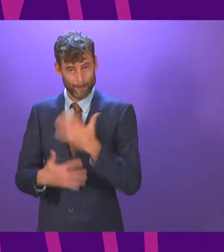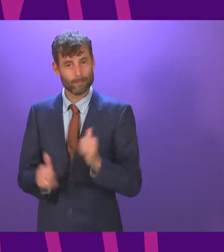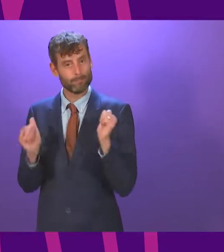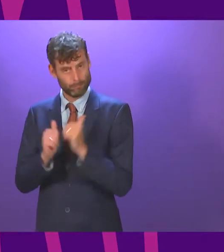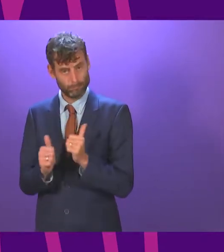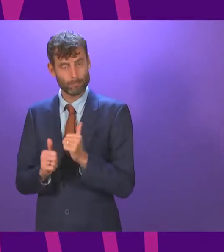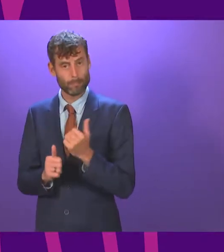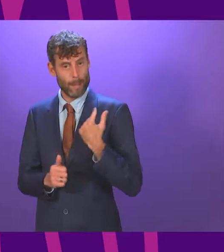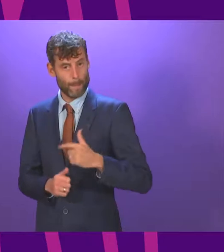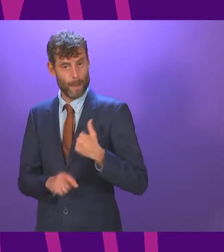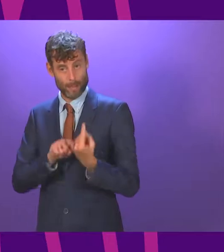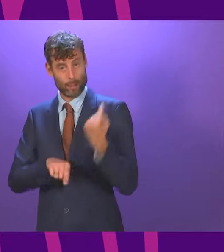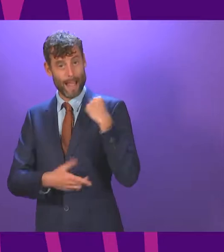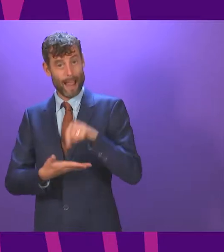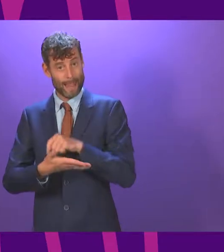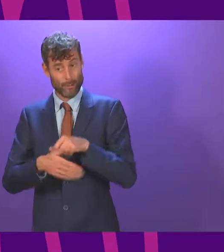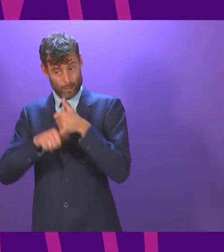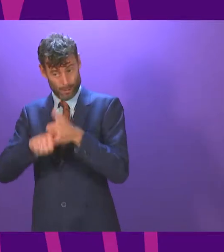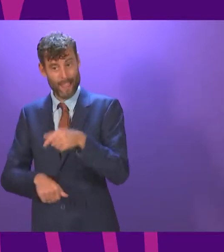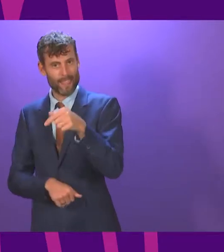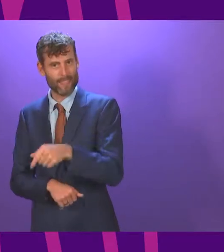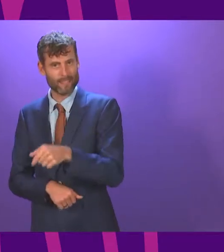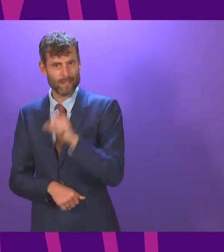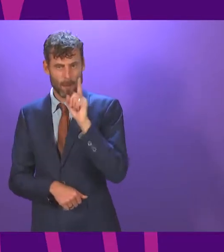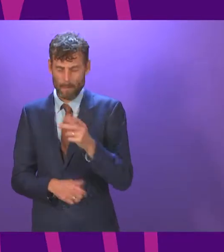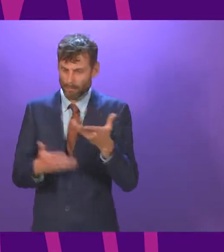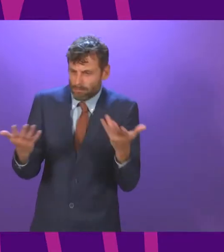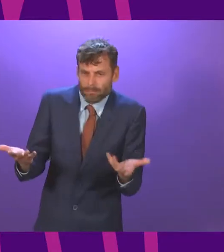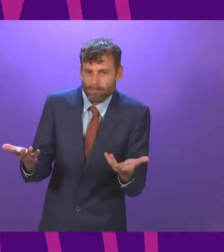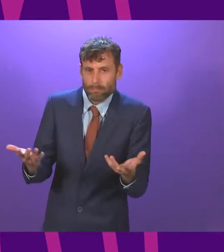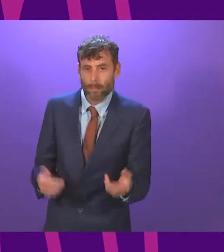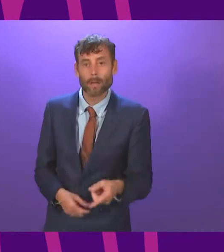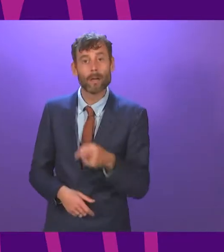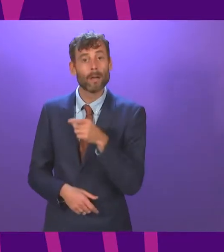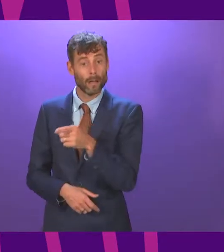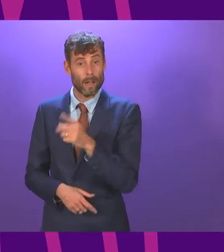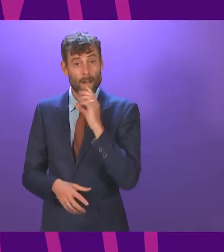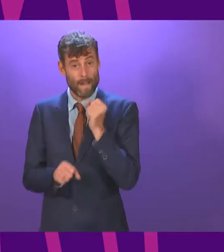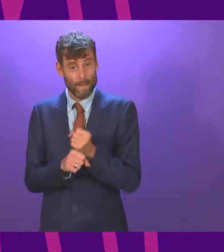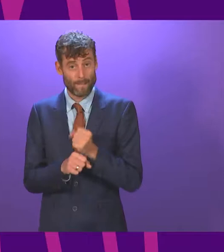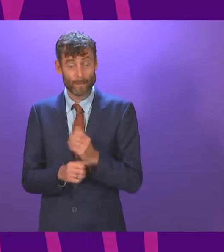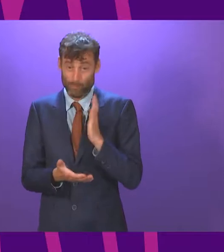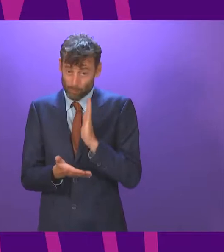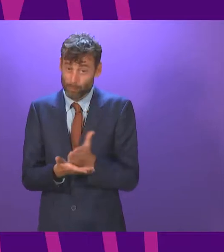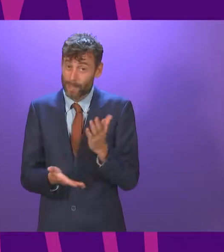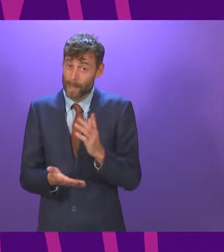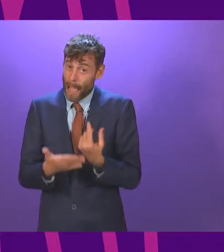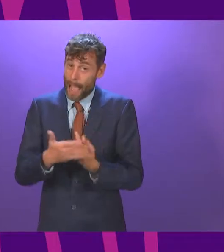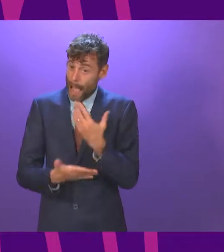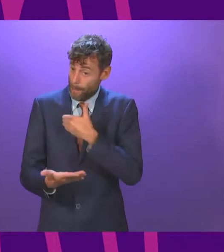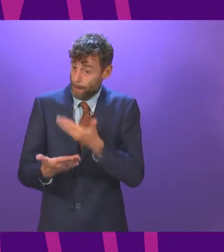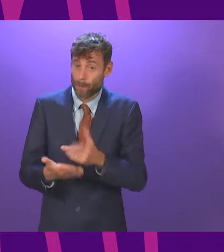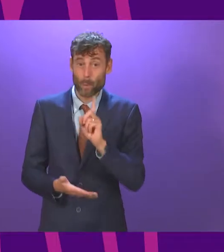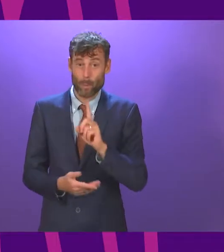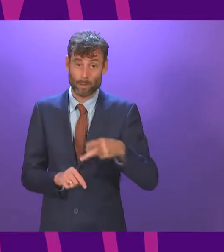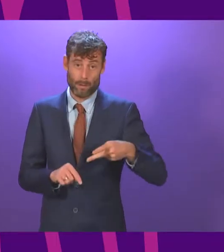in the election. The truth of the matter is that this government have tripled austerity for local councils between 2013-14